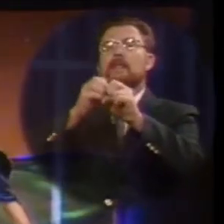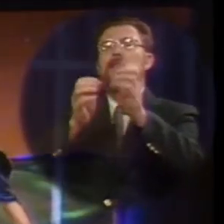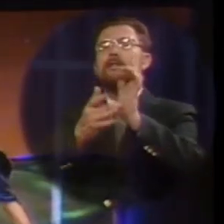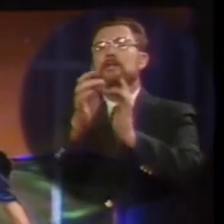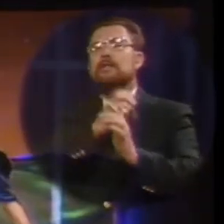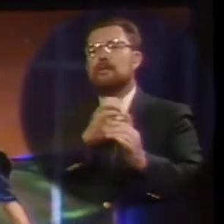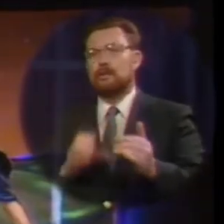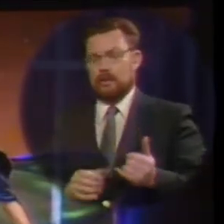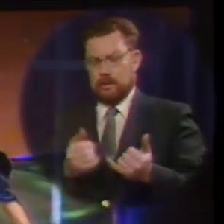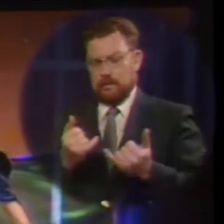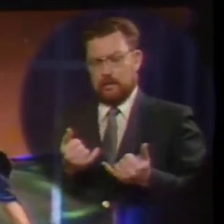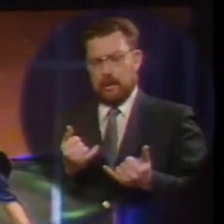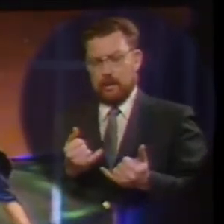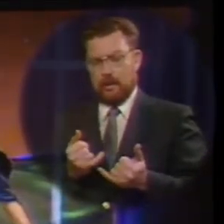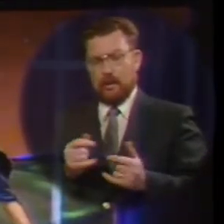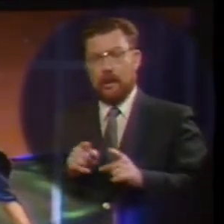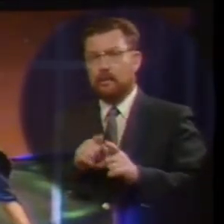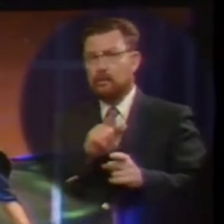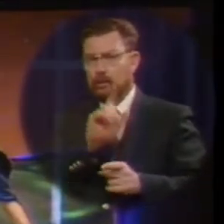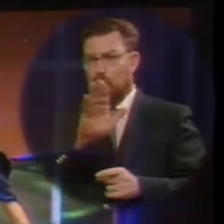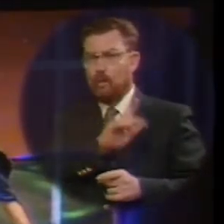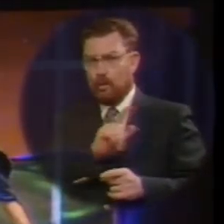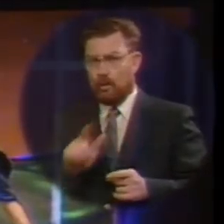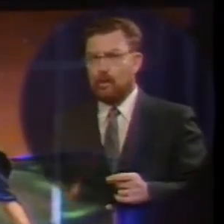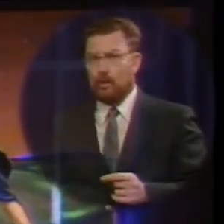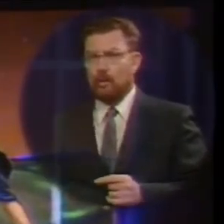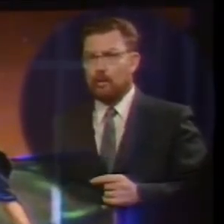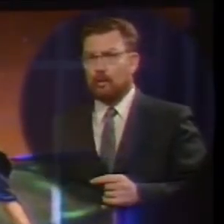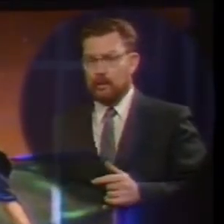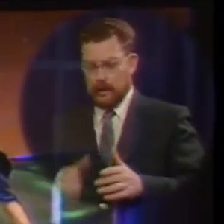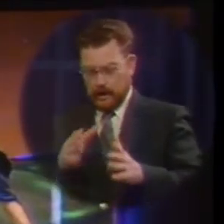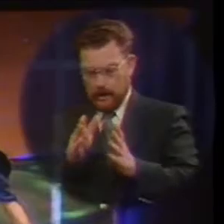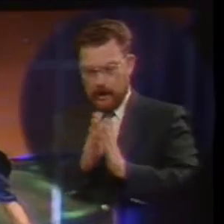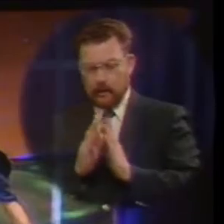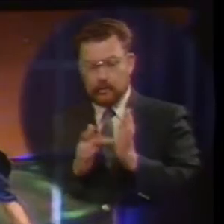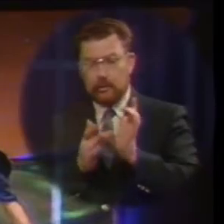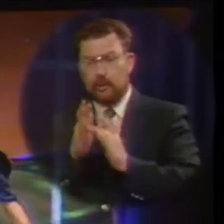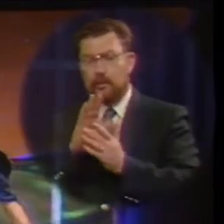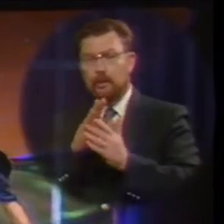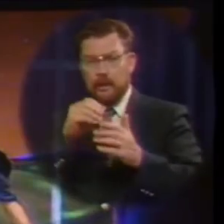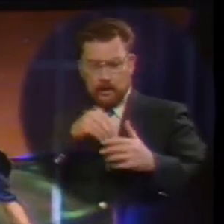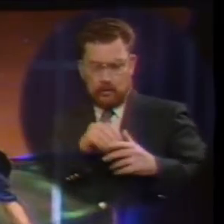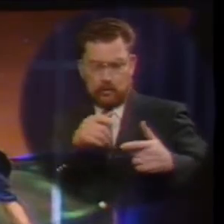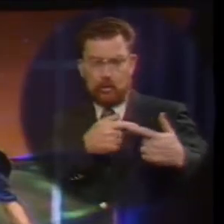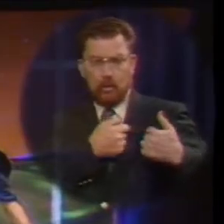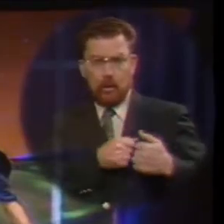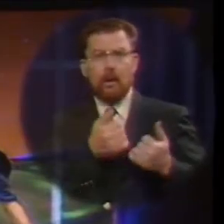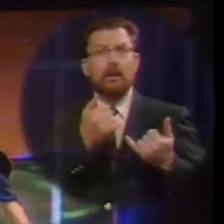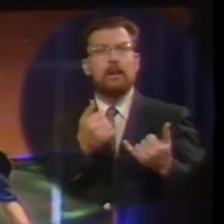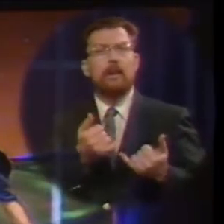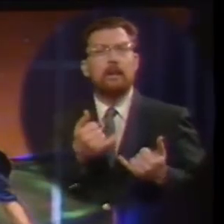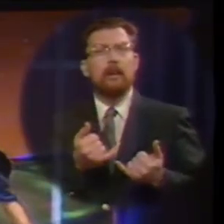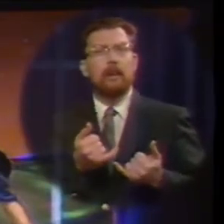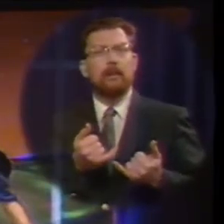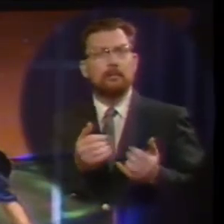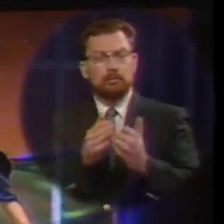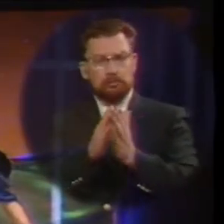as your lord and savior and ask him into your life and heart right now prayers simply talking with god